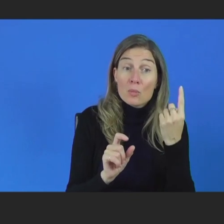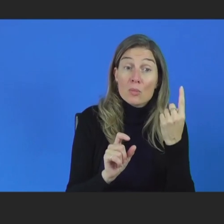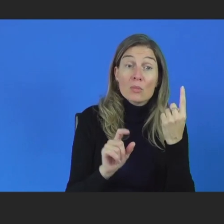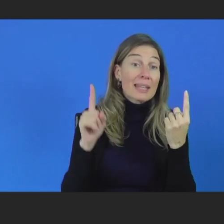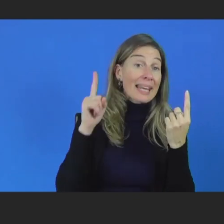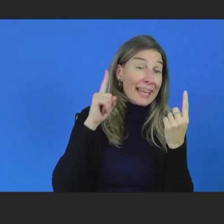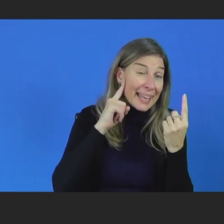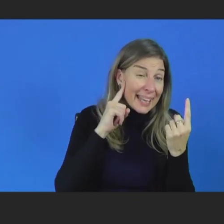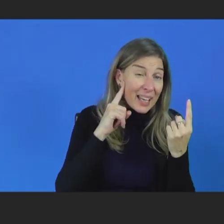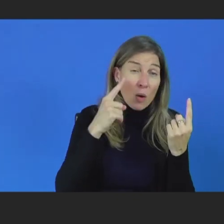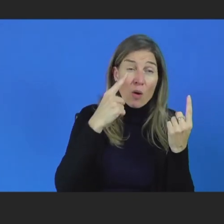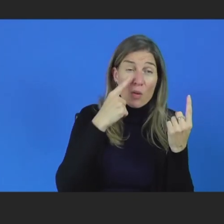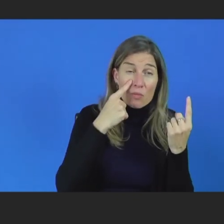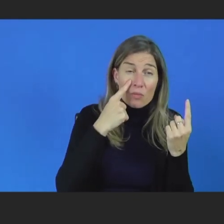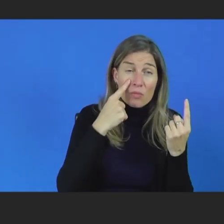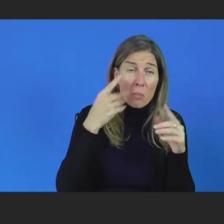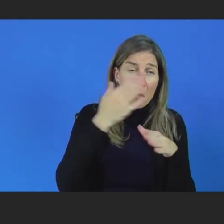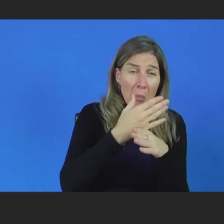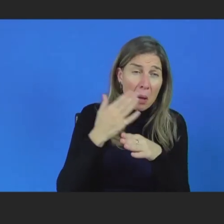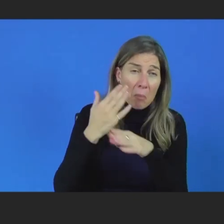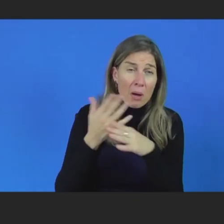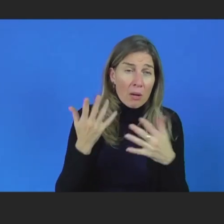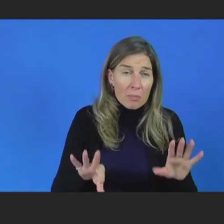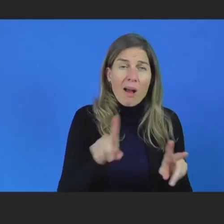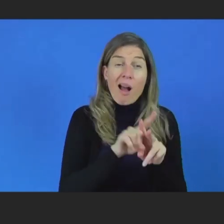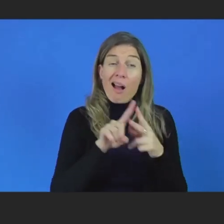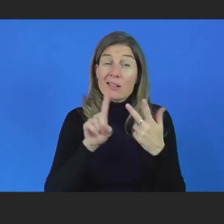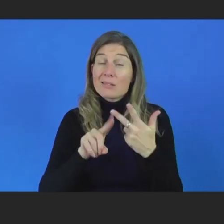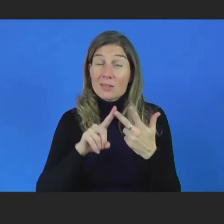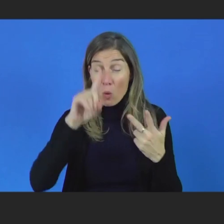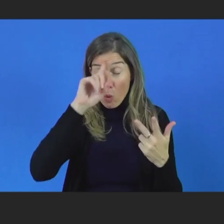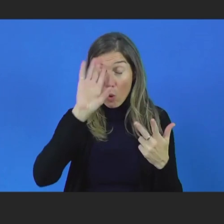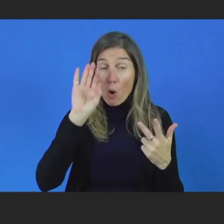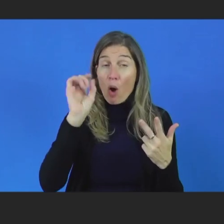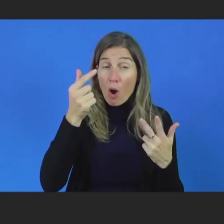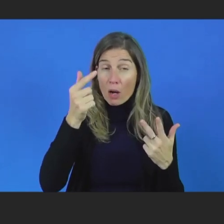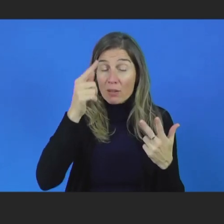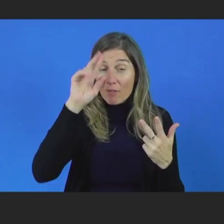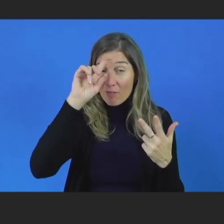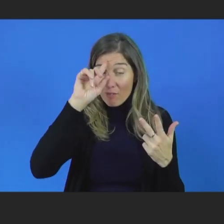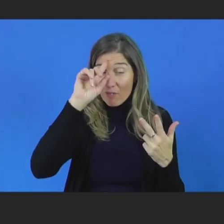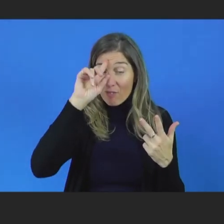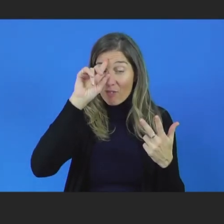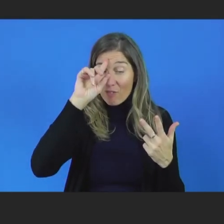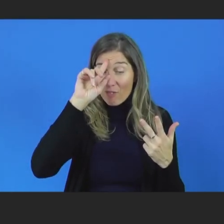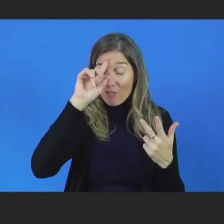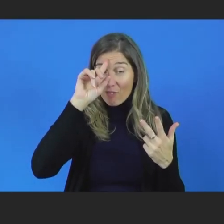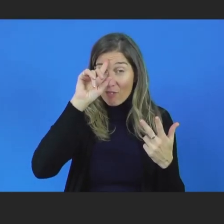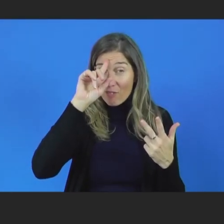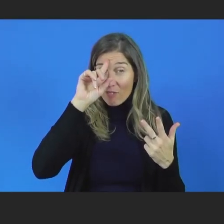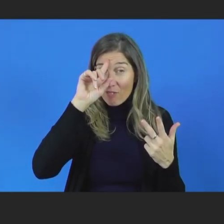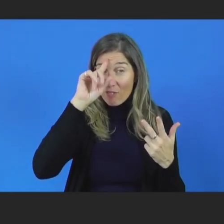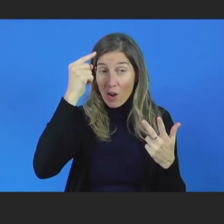impairment or visual impairment. There's also cognitive issues and the cognitive issues are also